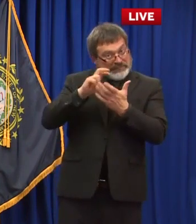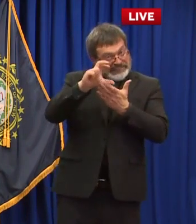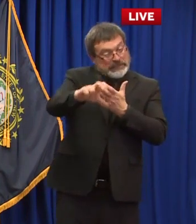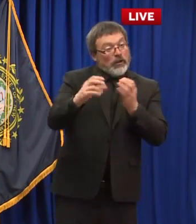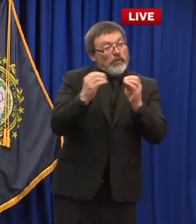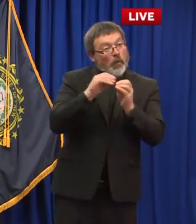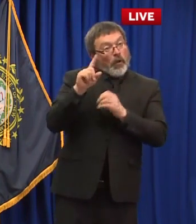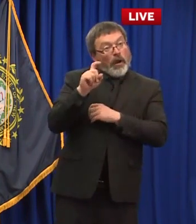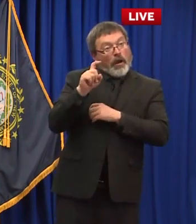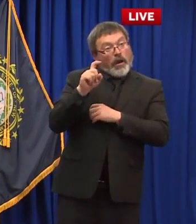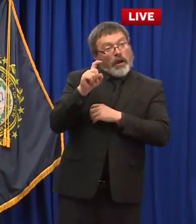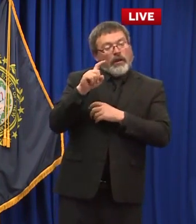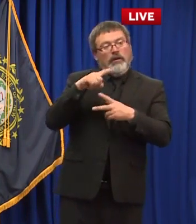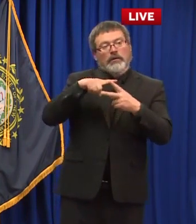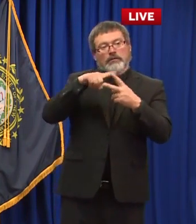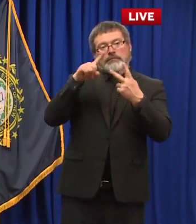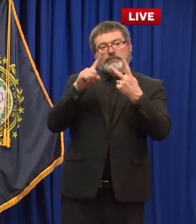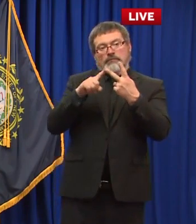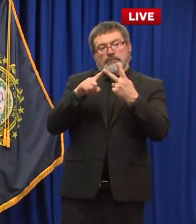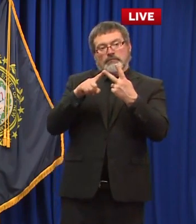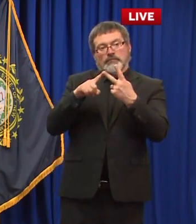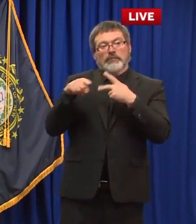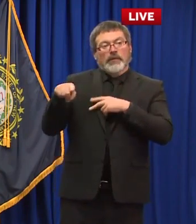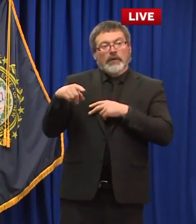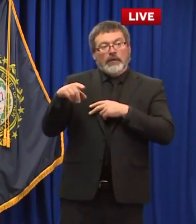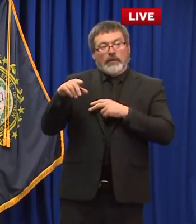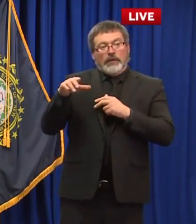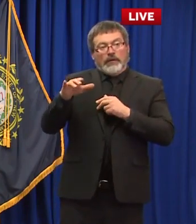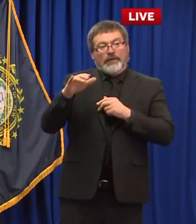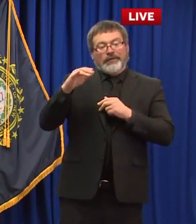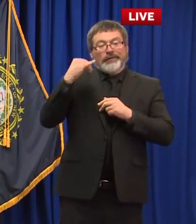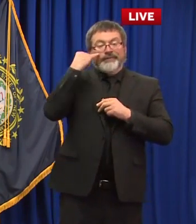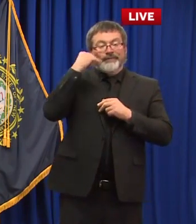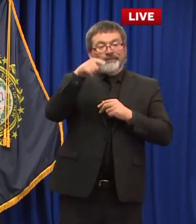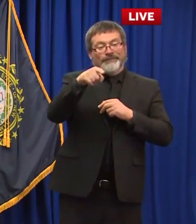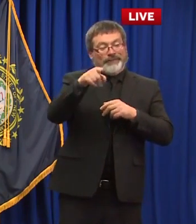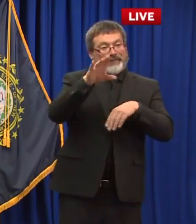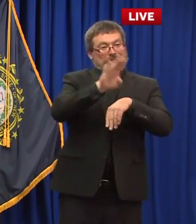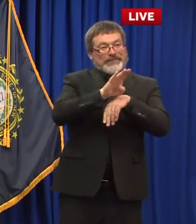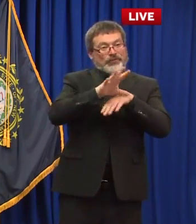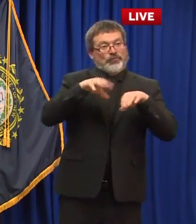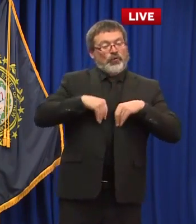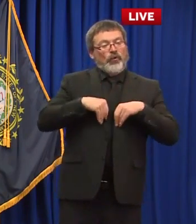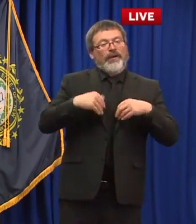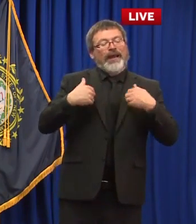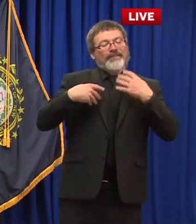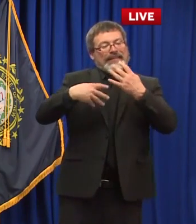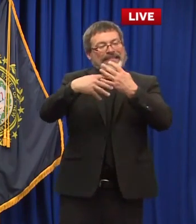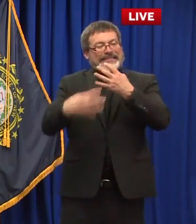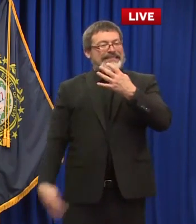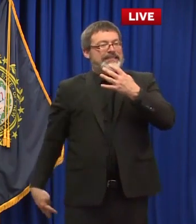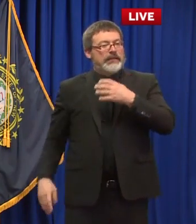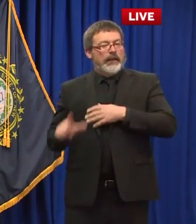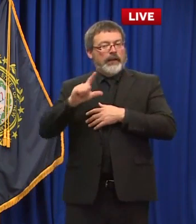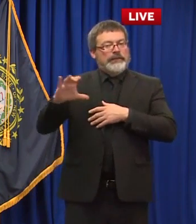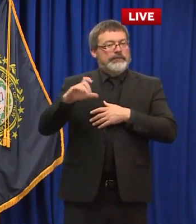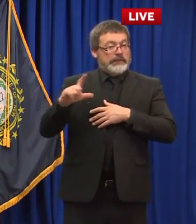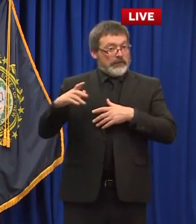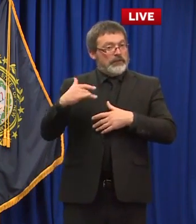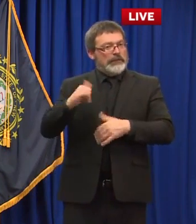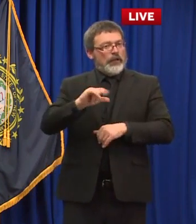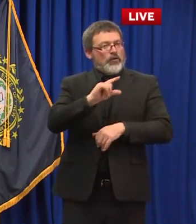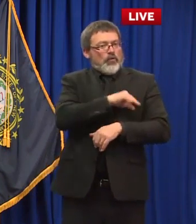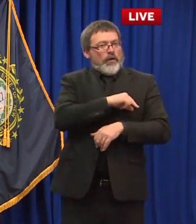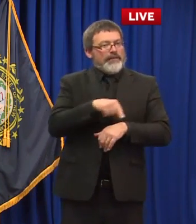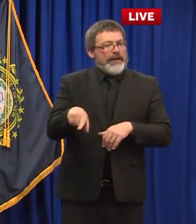industries that are the hardest hit the answer is no but it is inherently built in the formula in that industries that are hardest hit will have some of the